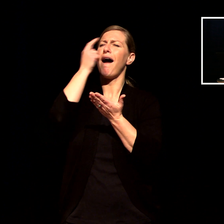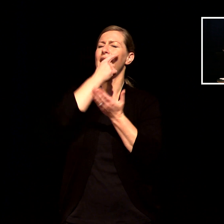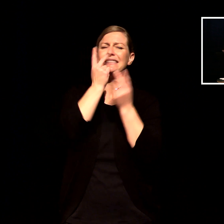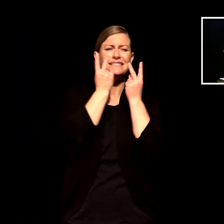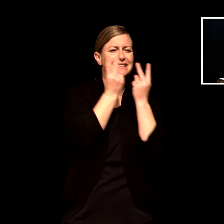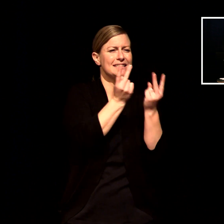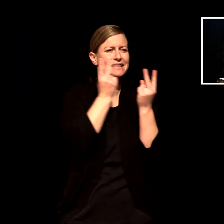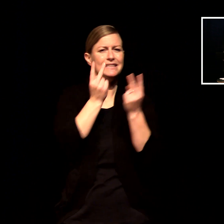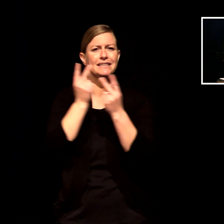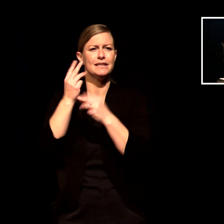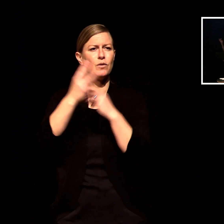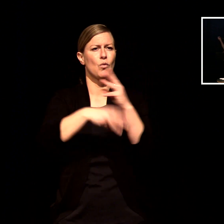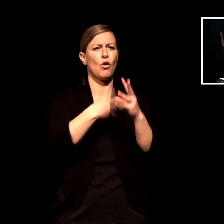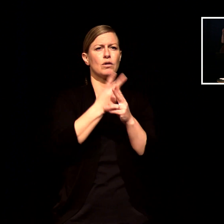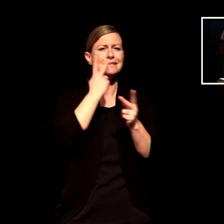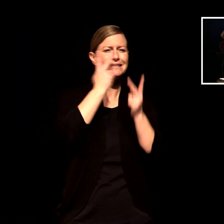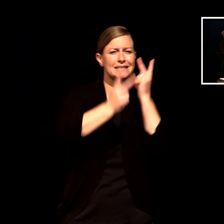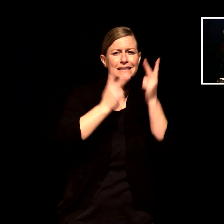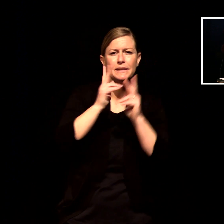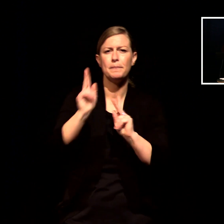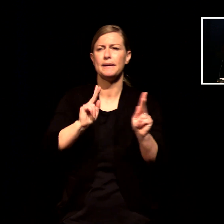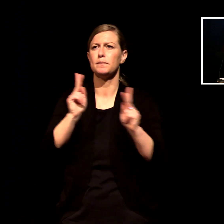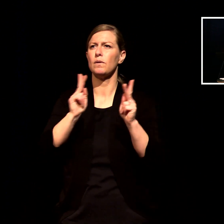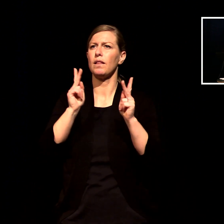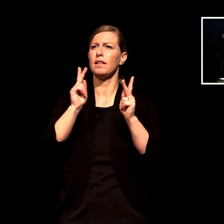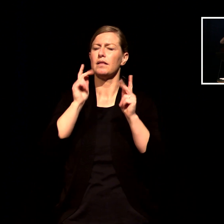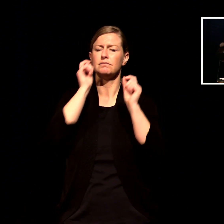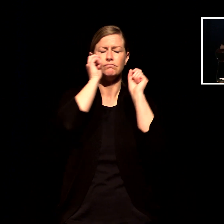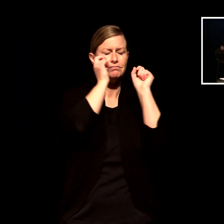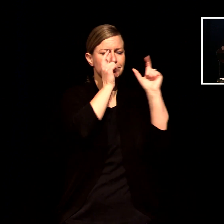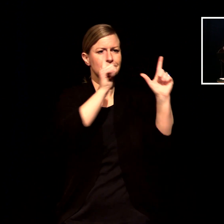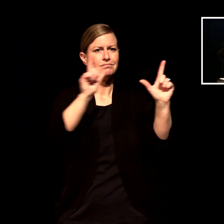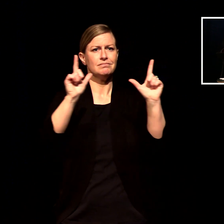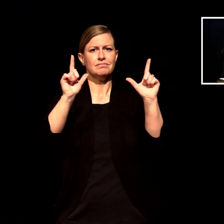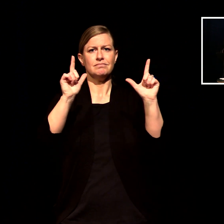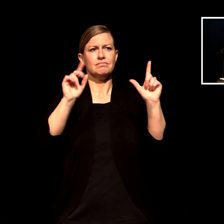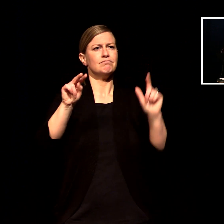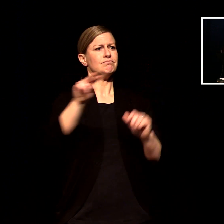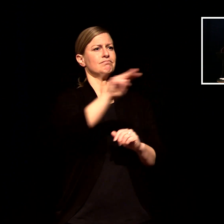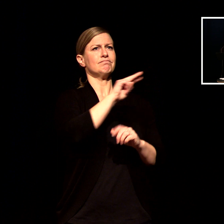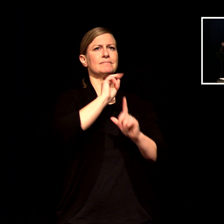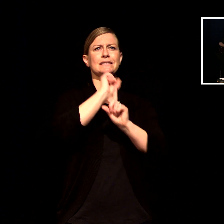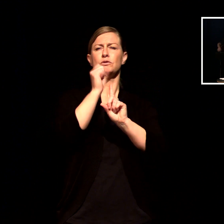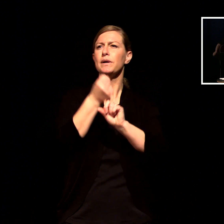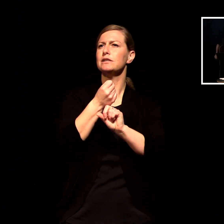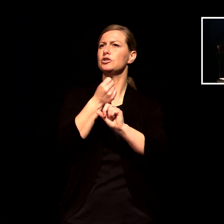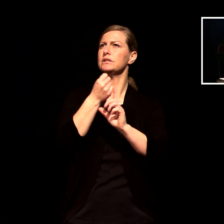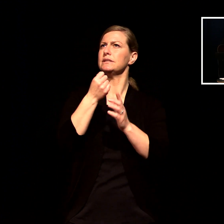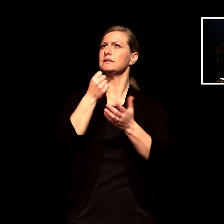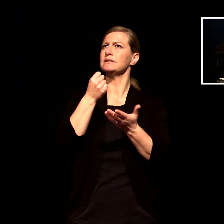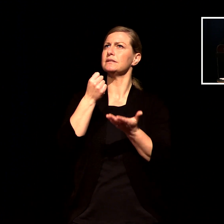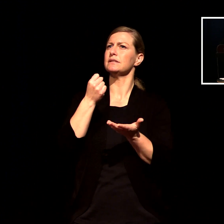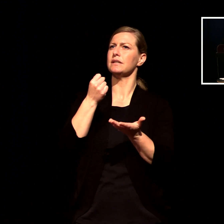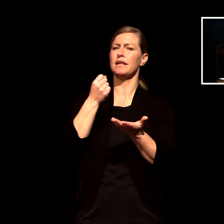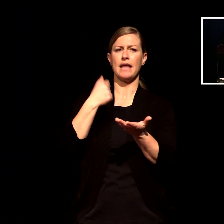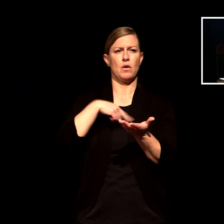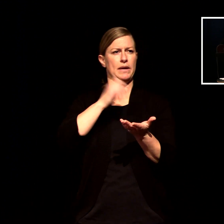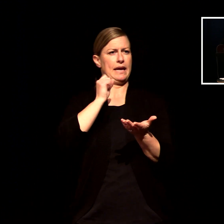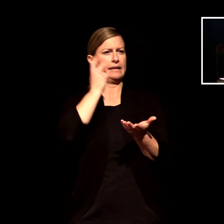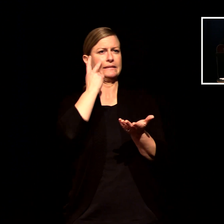people open our eyes to the surrounding situations and circumstances that we live in so that we can be on mission